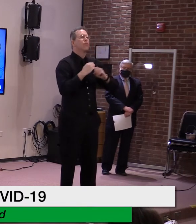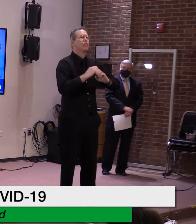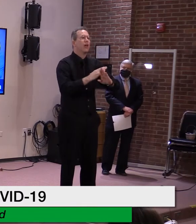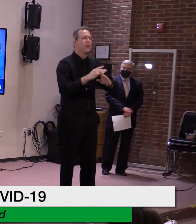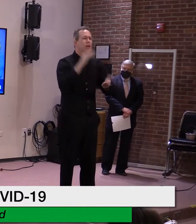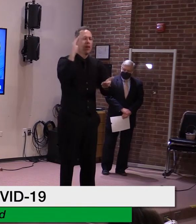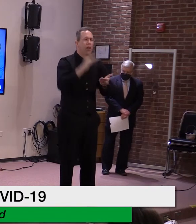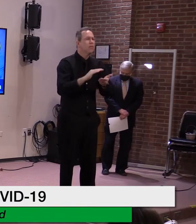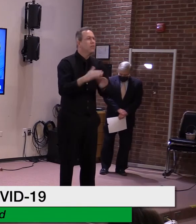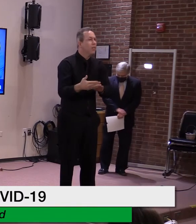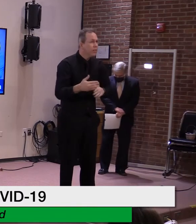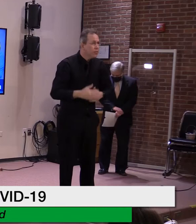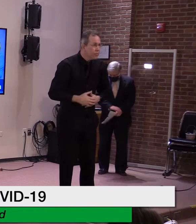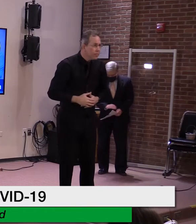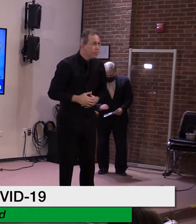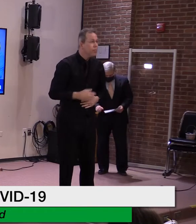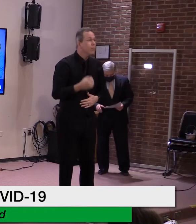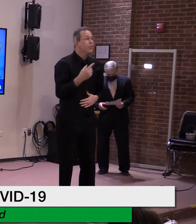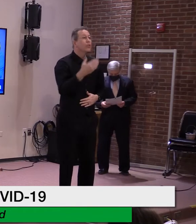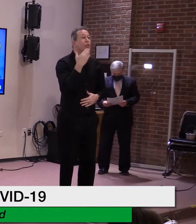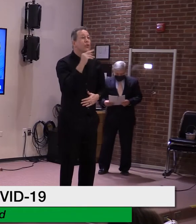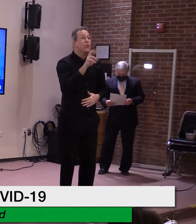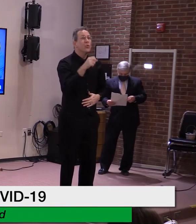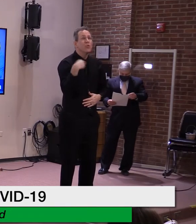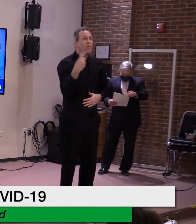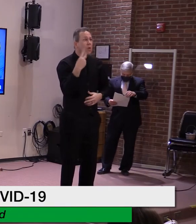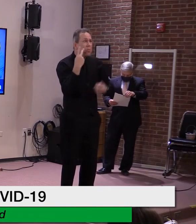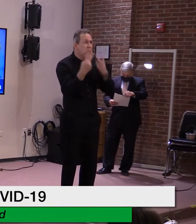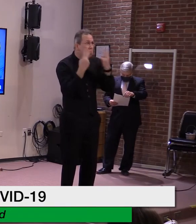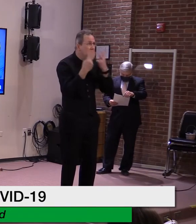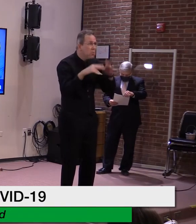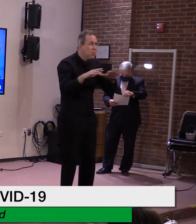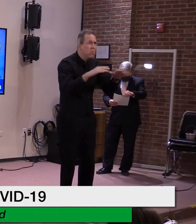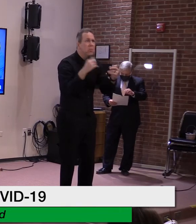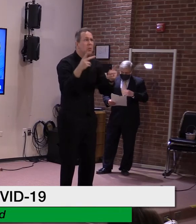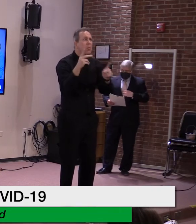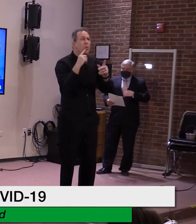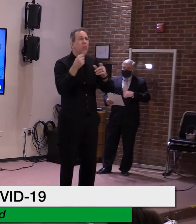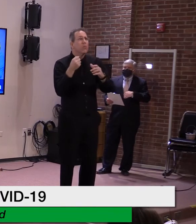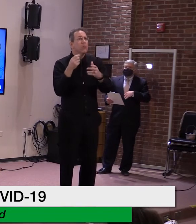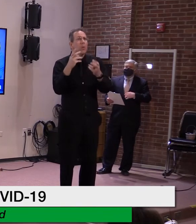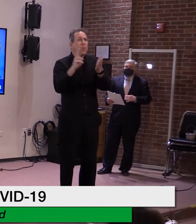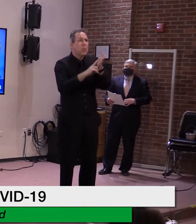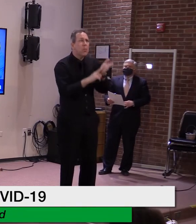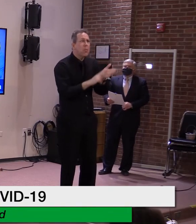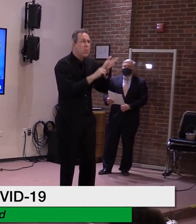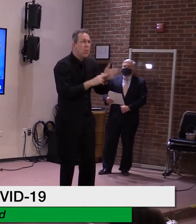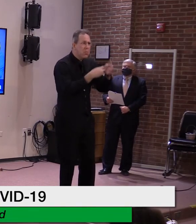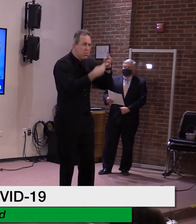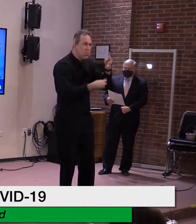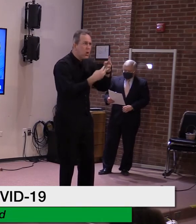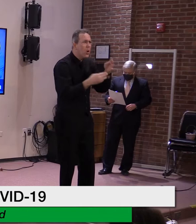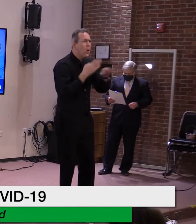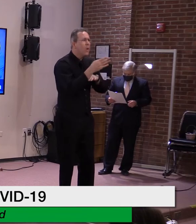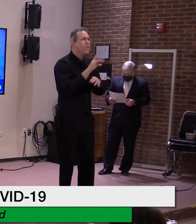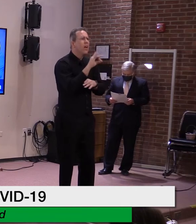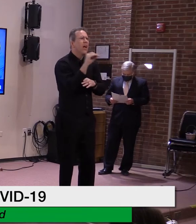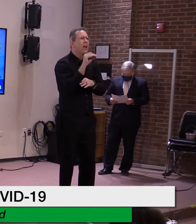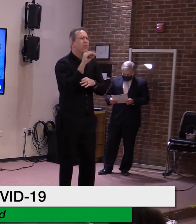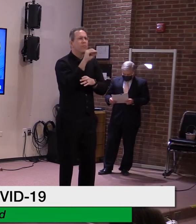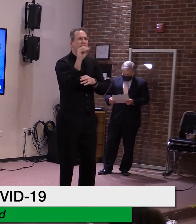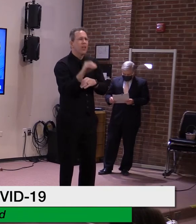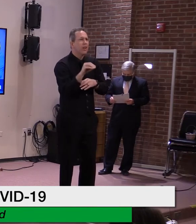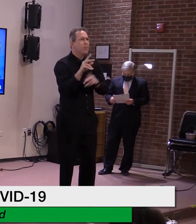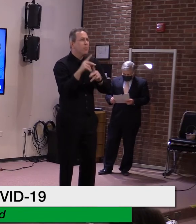so far we've seen a high uptake rate with over 80% of those in the 75 plus age band having